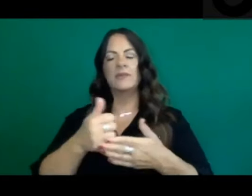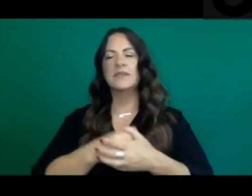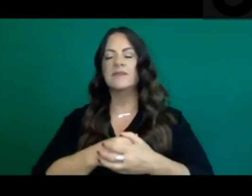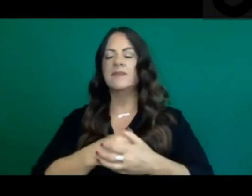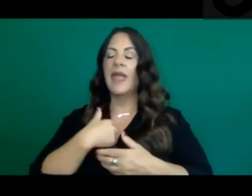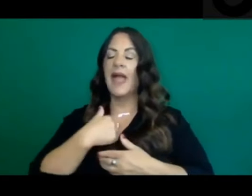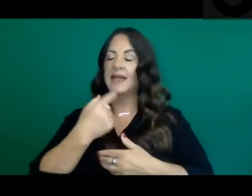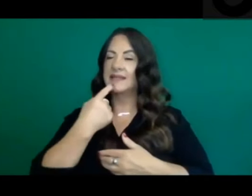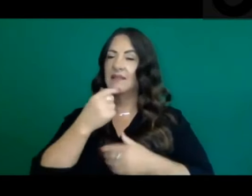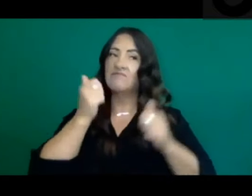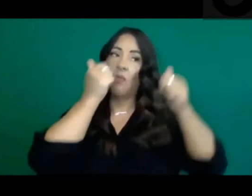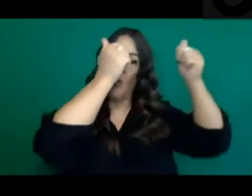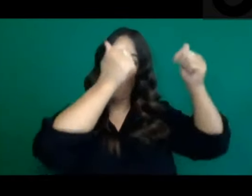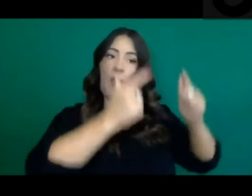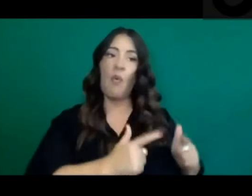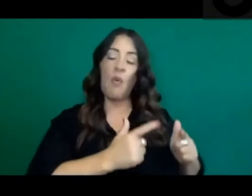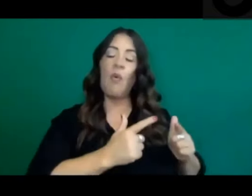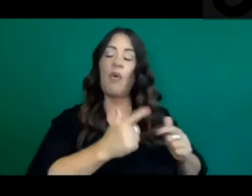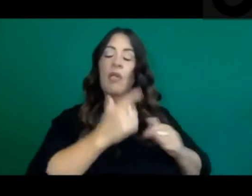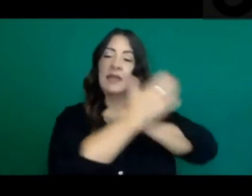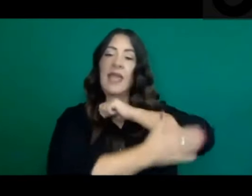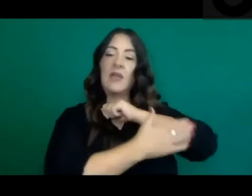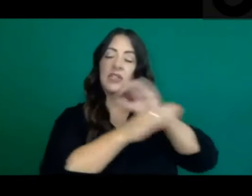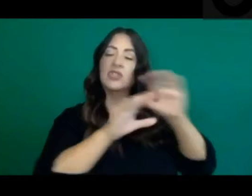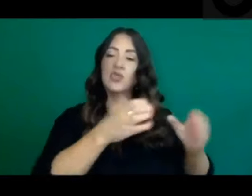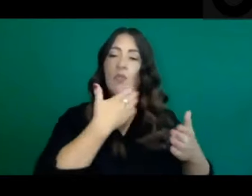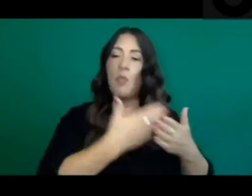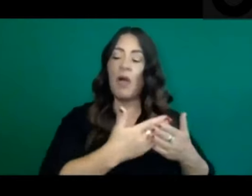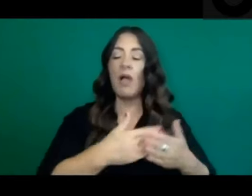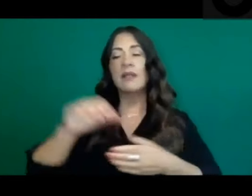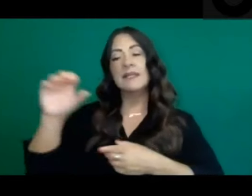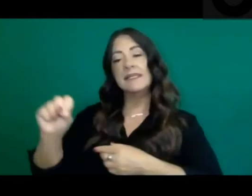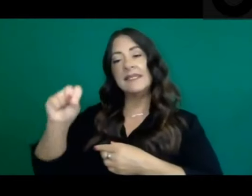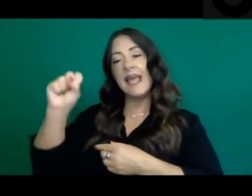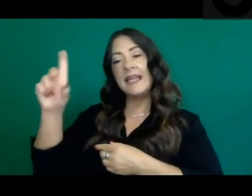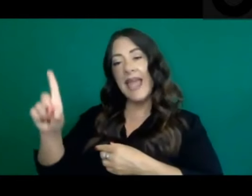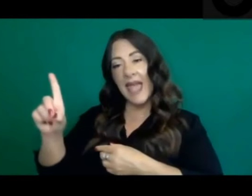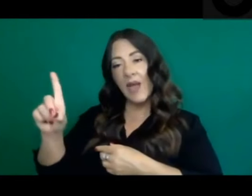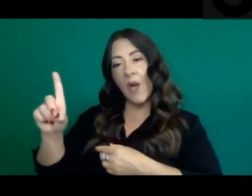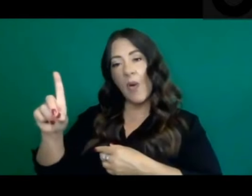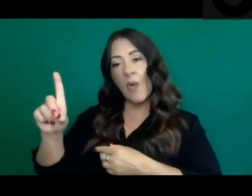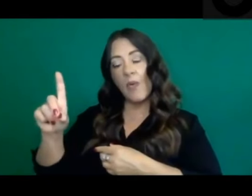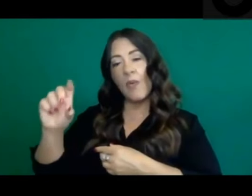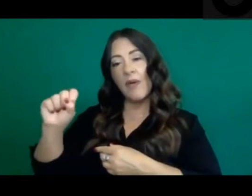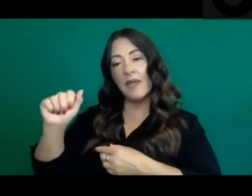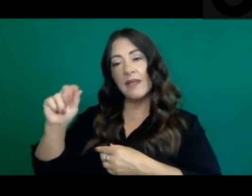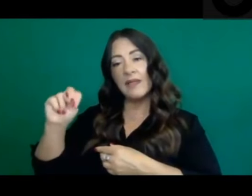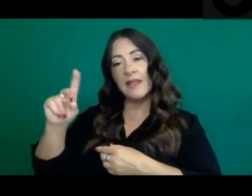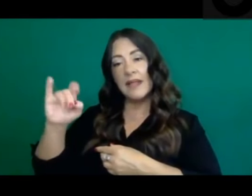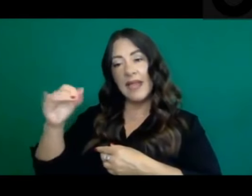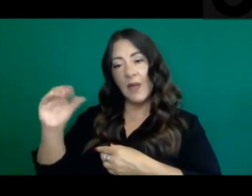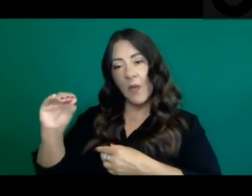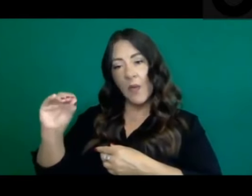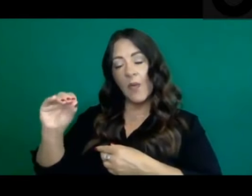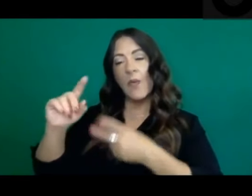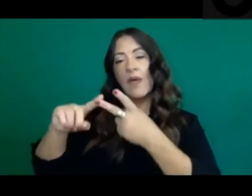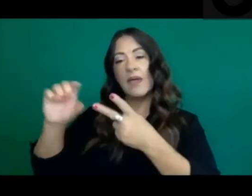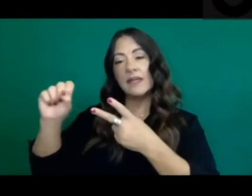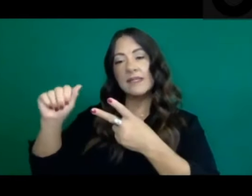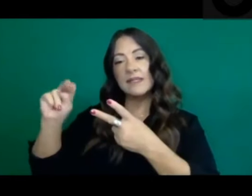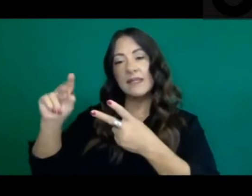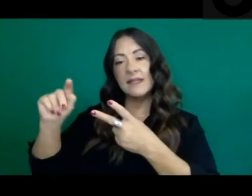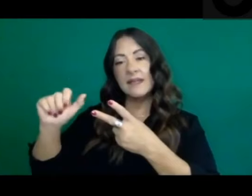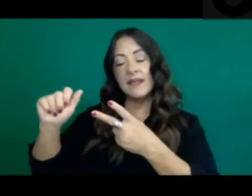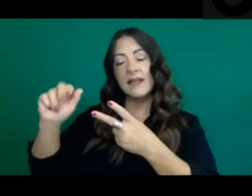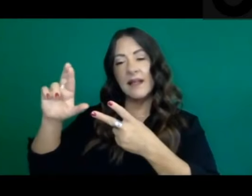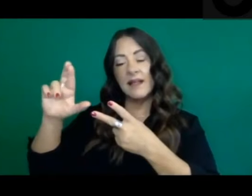counties are doing certain things well. Santa Cruz, San Diego, some others that are nearing, you know, coming off the